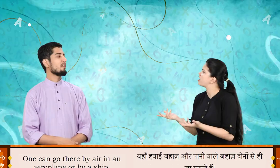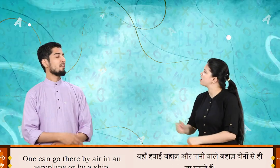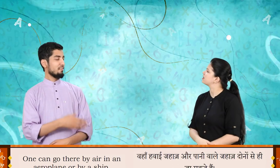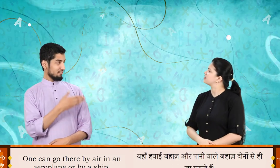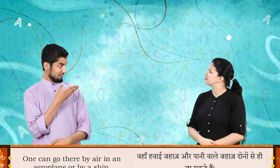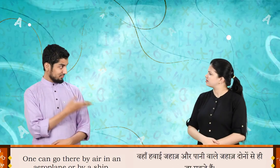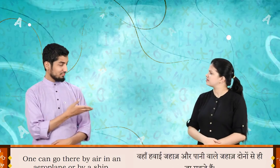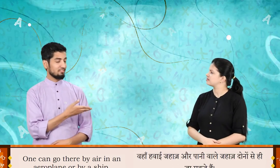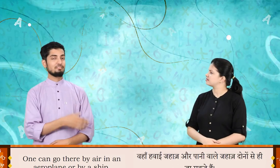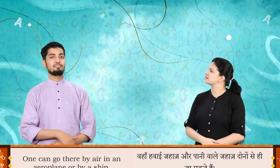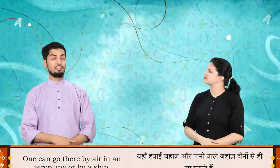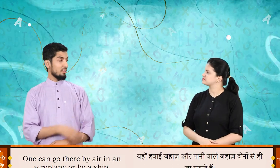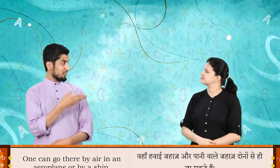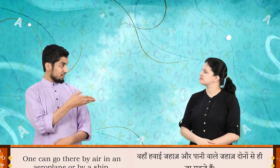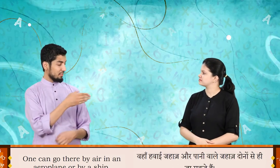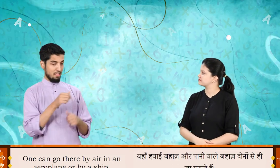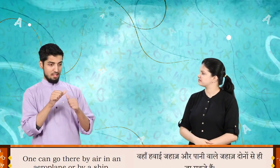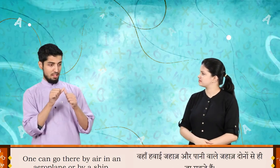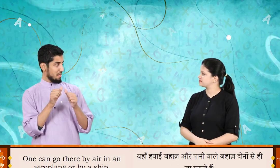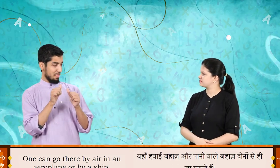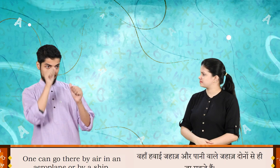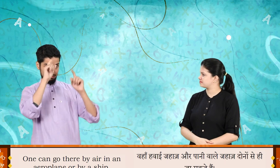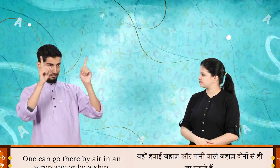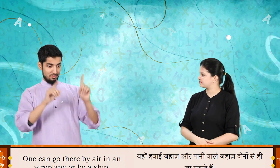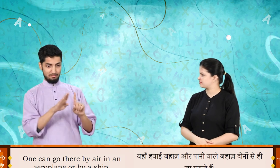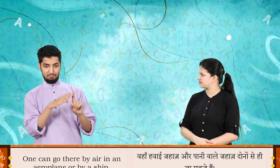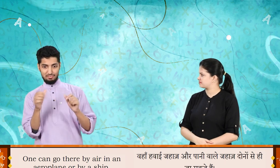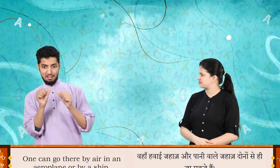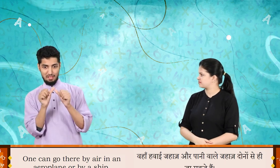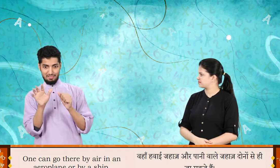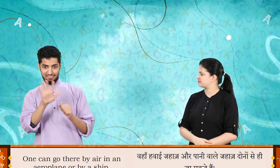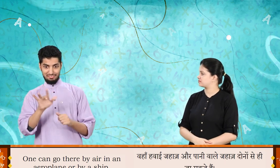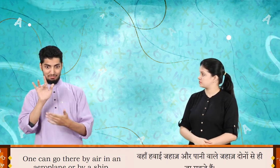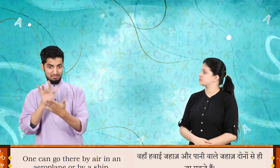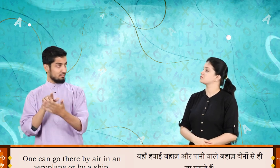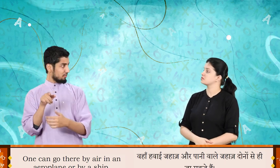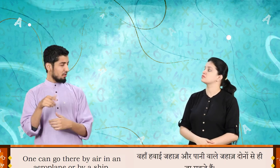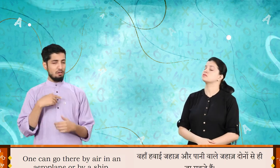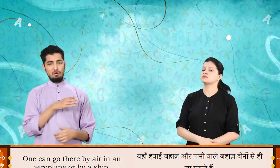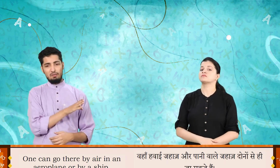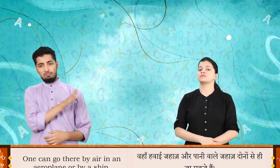One can go there by air in an aeroplane or by a ship.